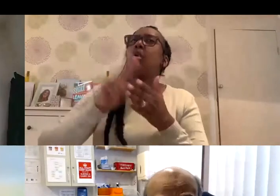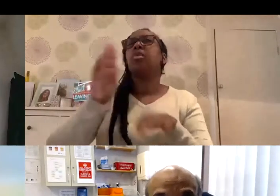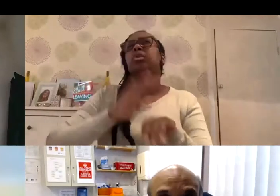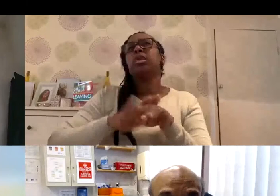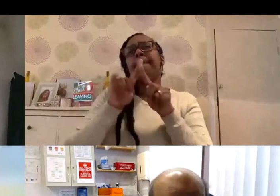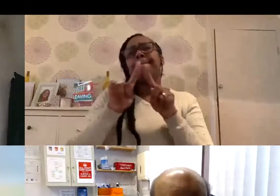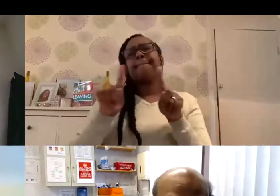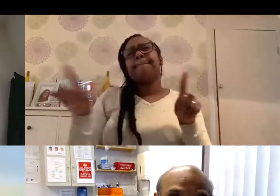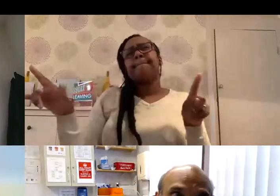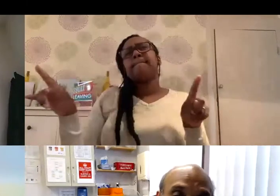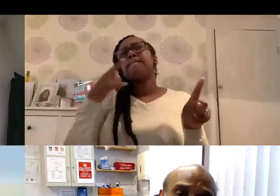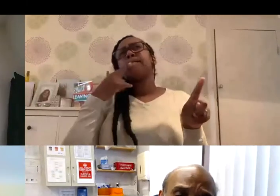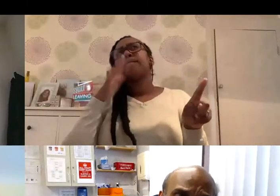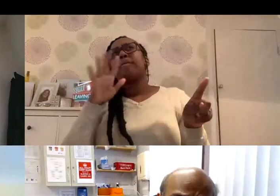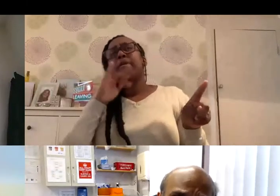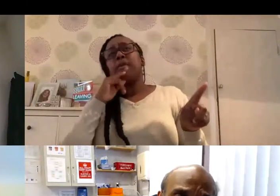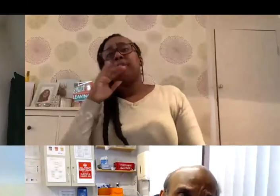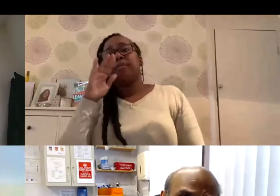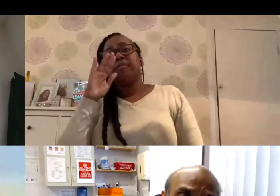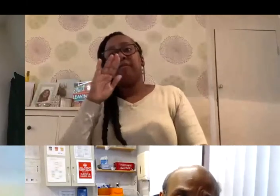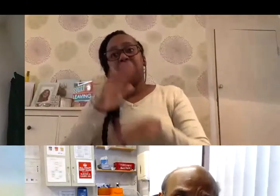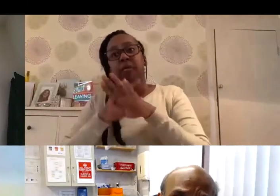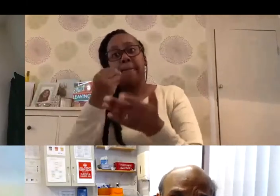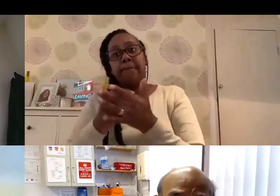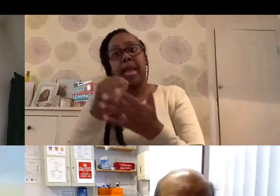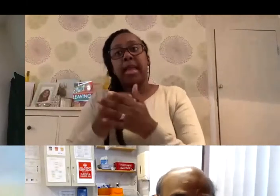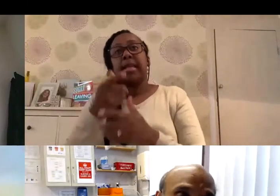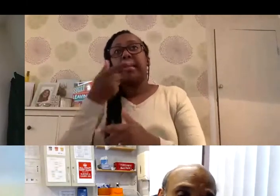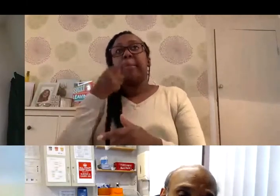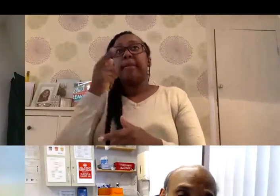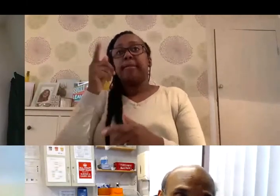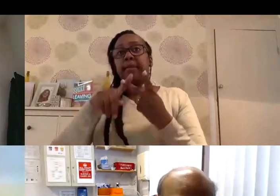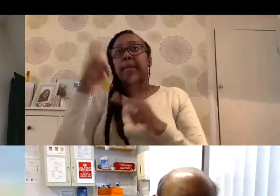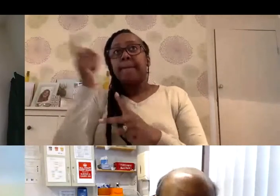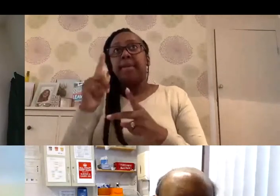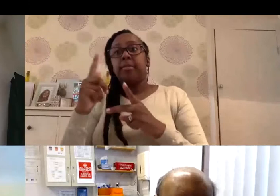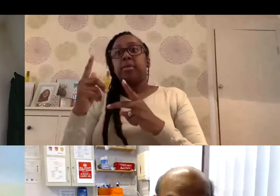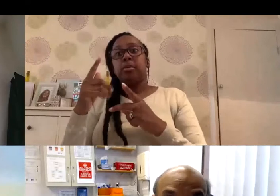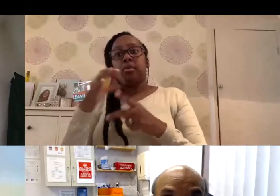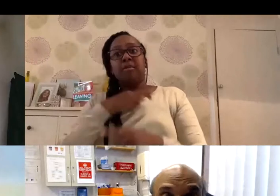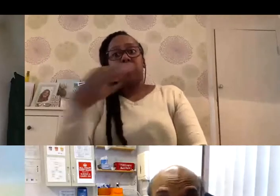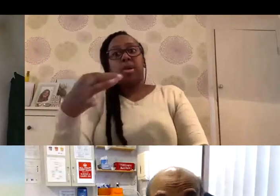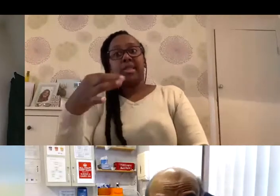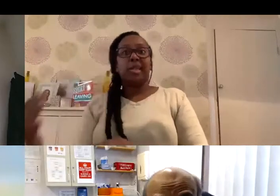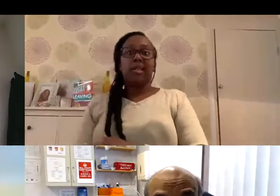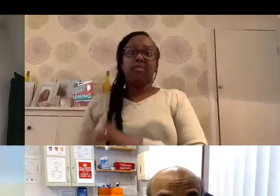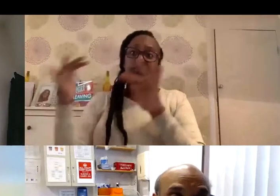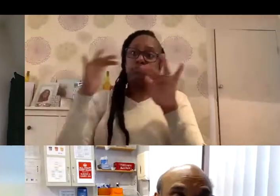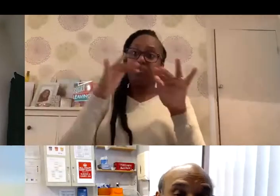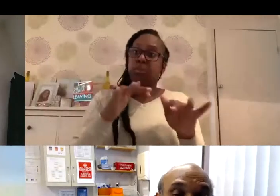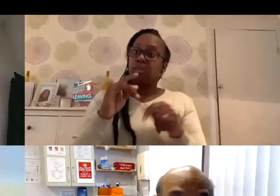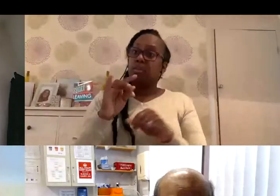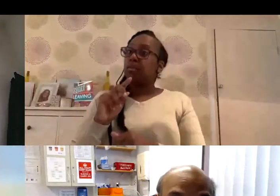It was fully funded, people cooperated, people enlisted into the trials in great numbers across the board. And because